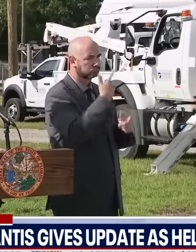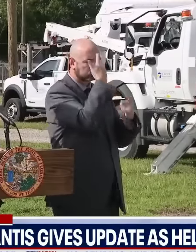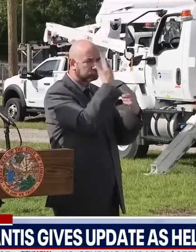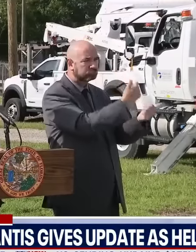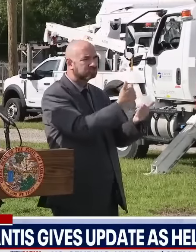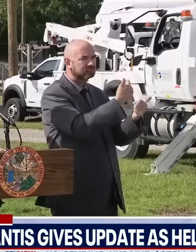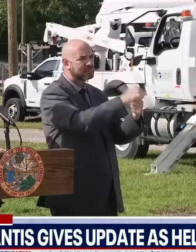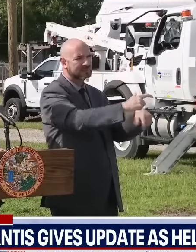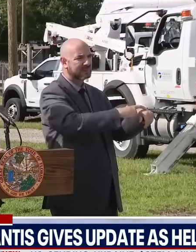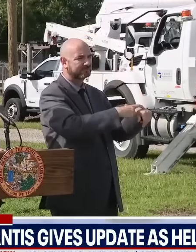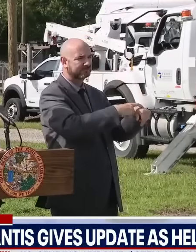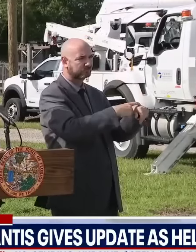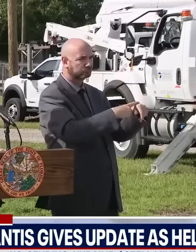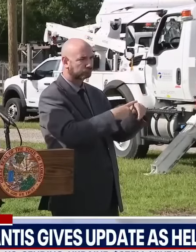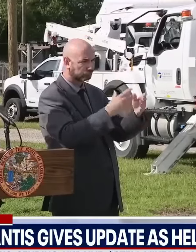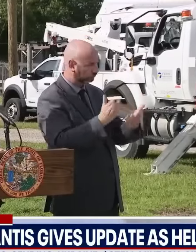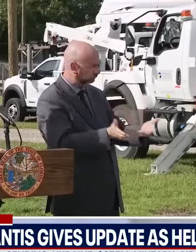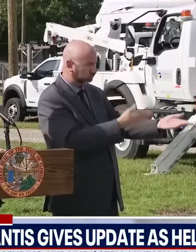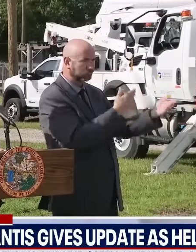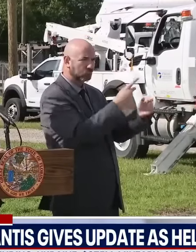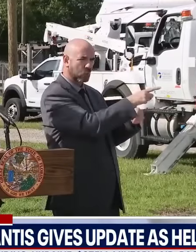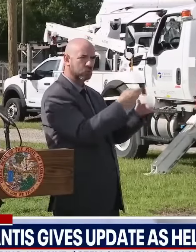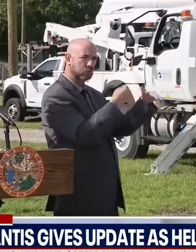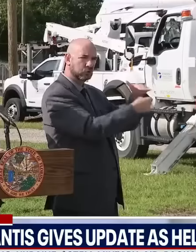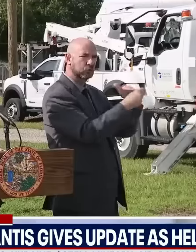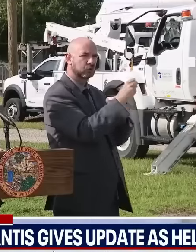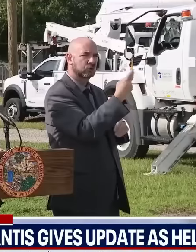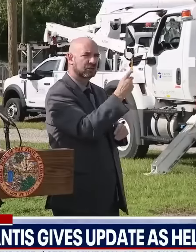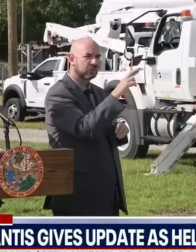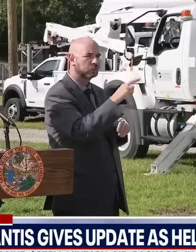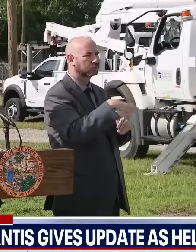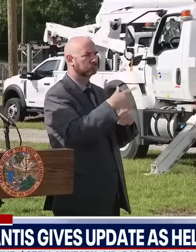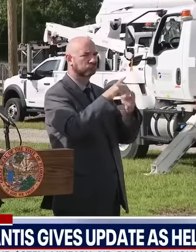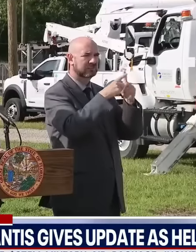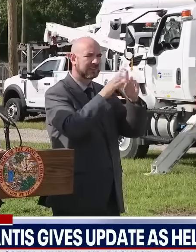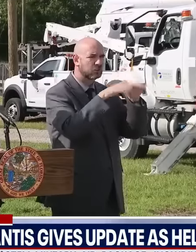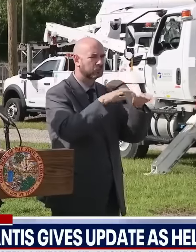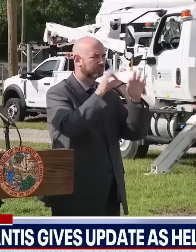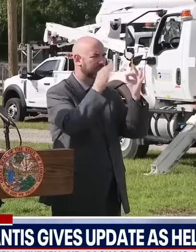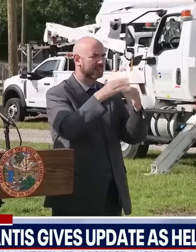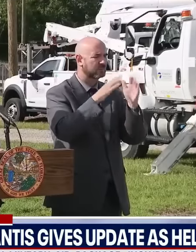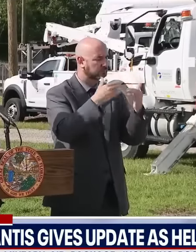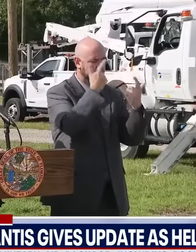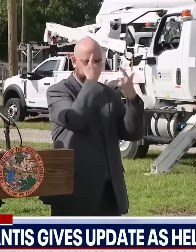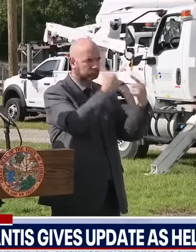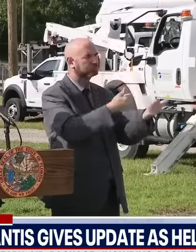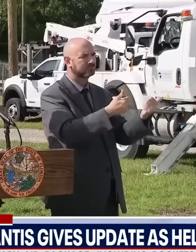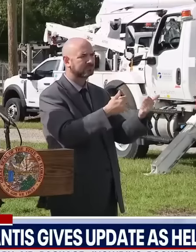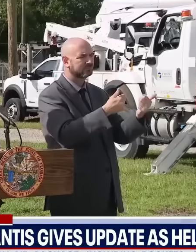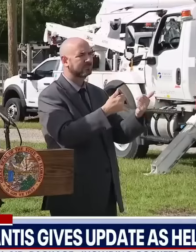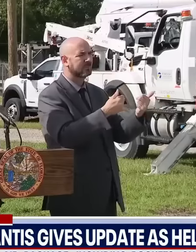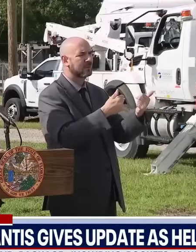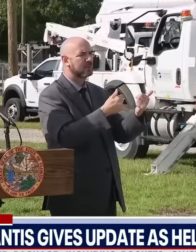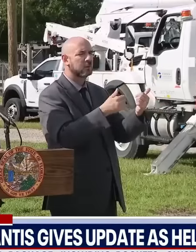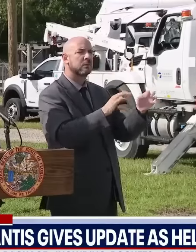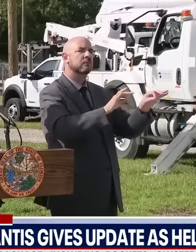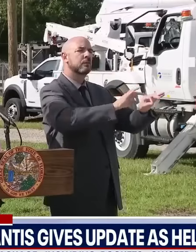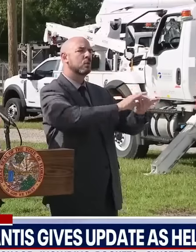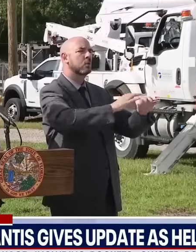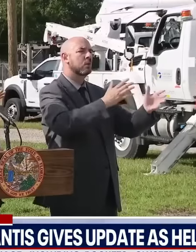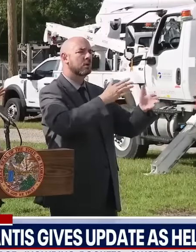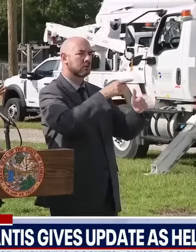member's house, a friend's house, hotel. Whatever you need to do to where you're on higher ground and you're running away from the water.